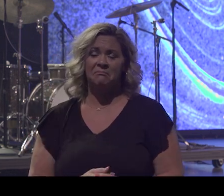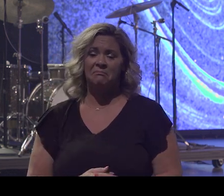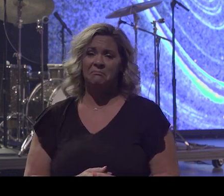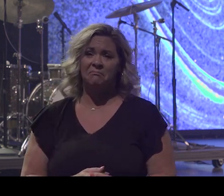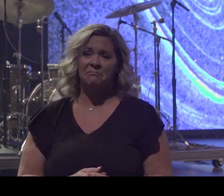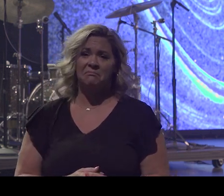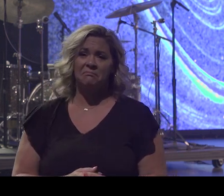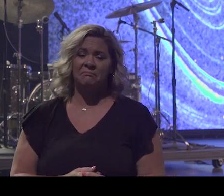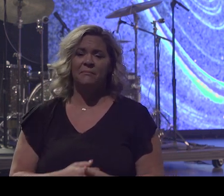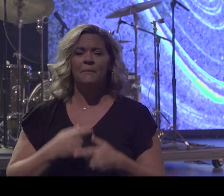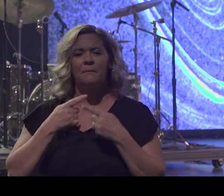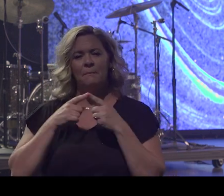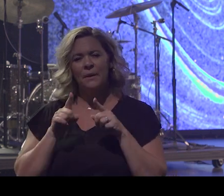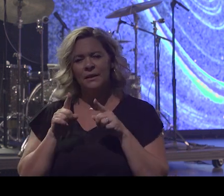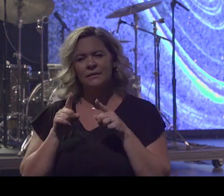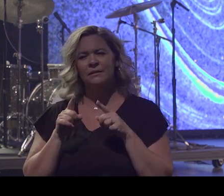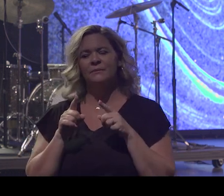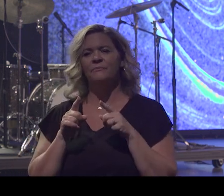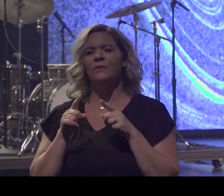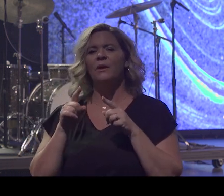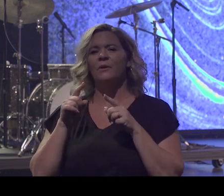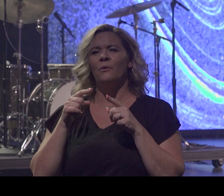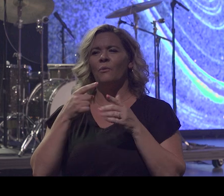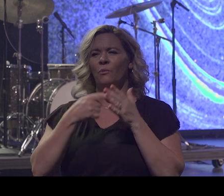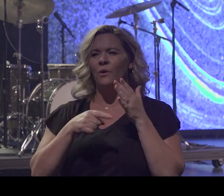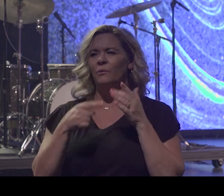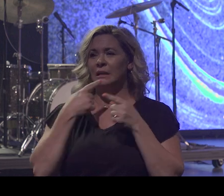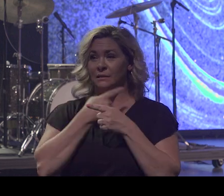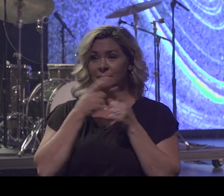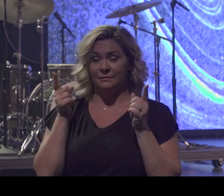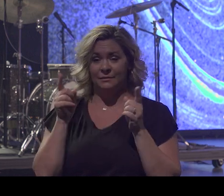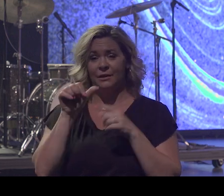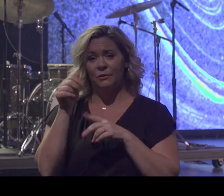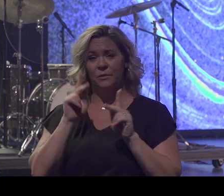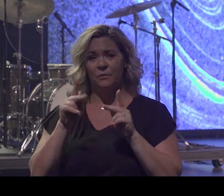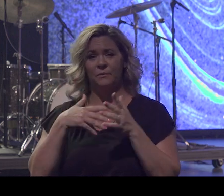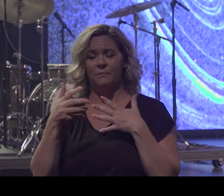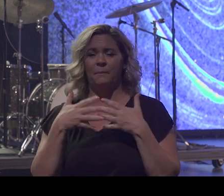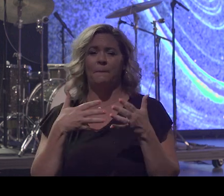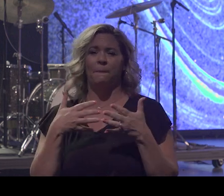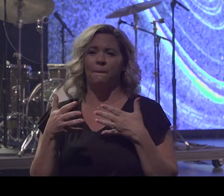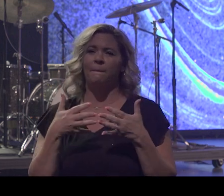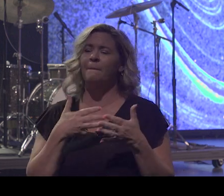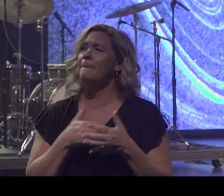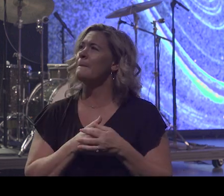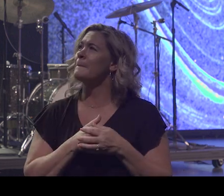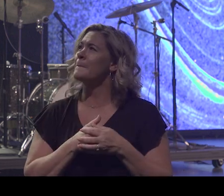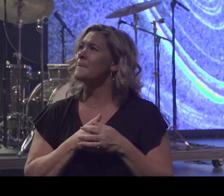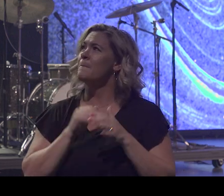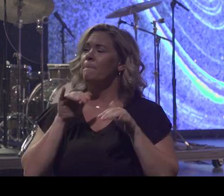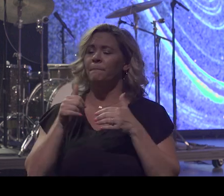But the message that we need to carry for others is no matter how far you go down,